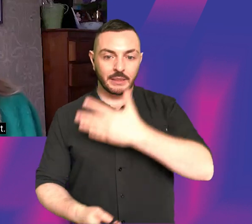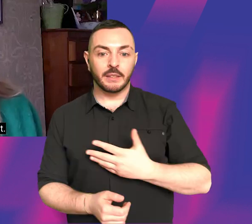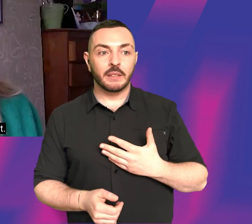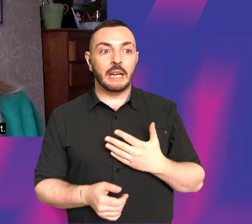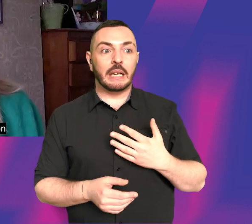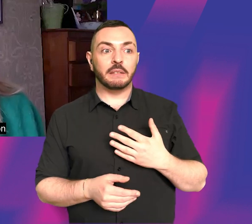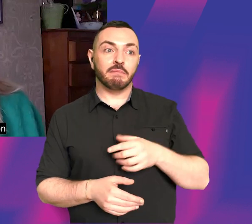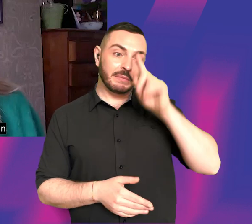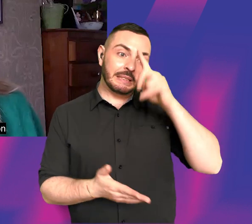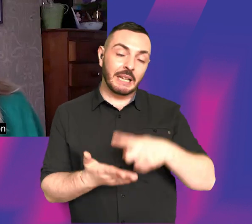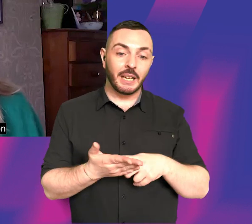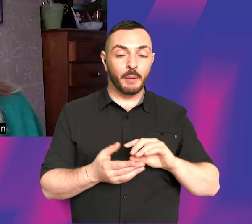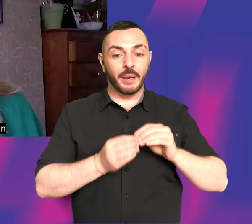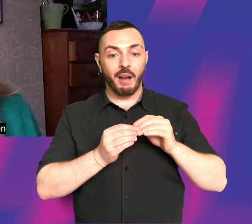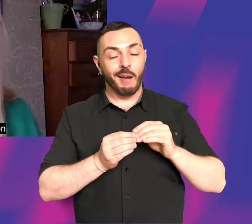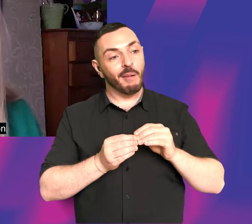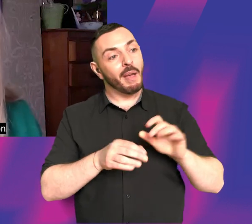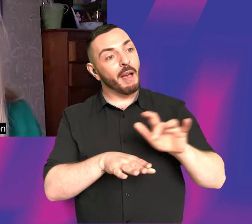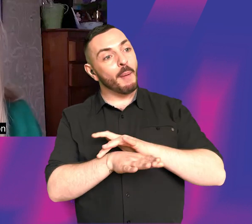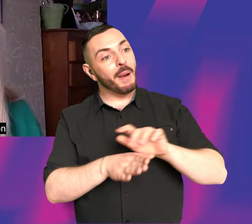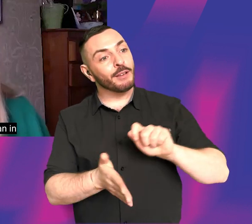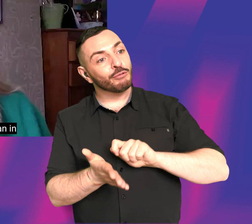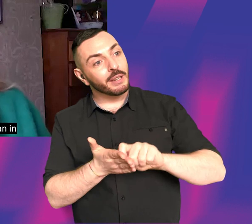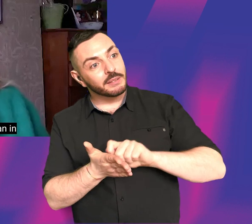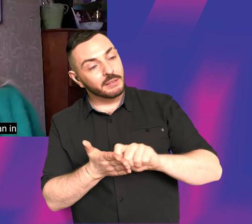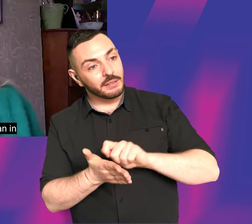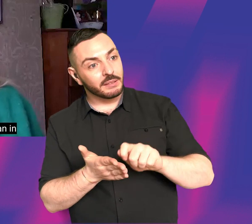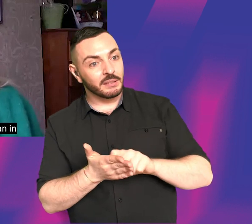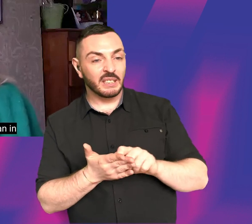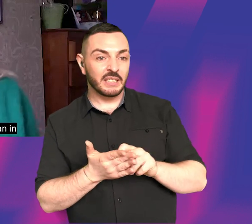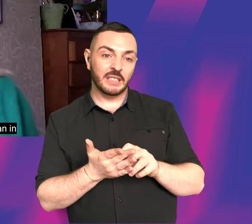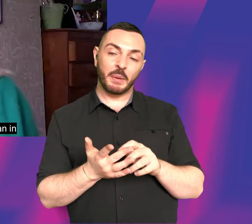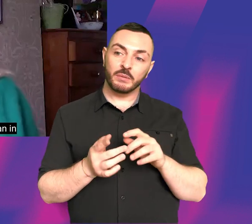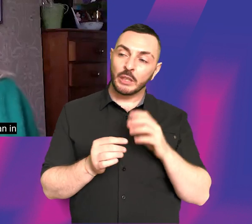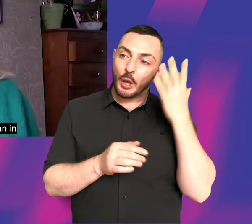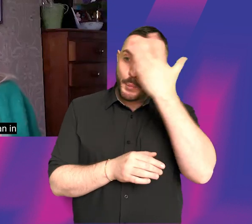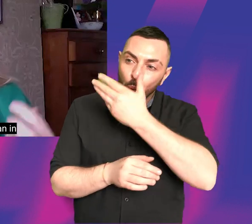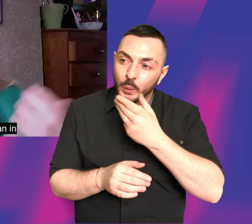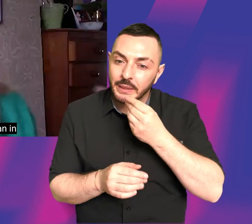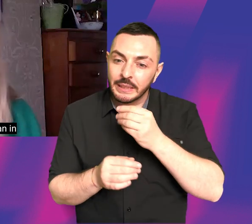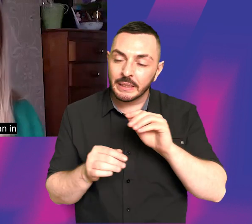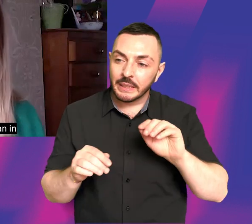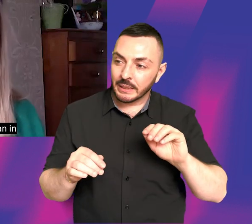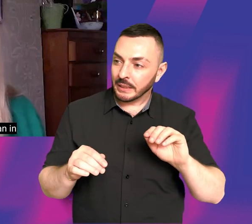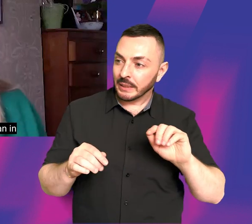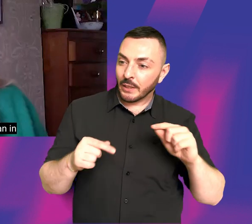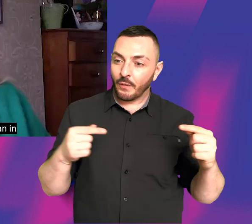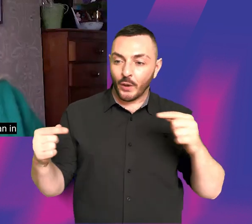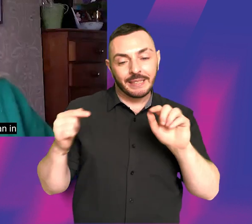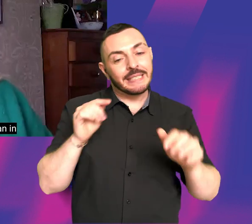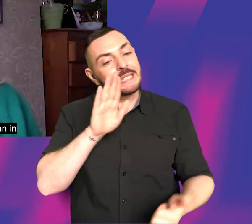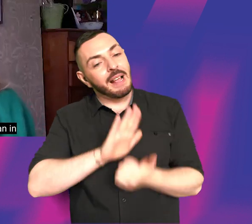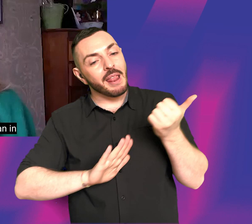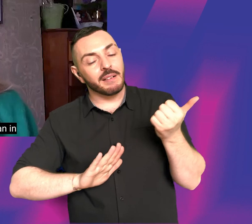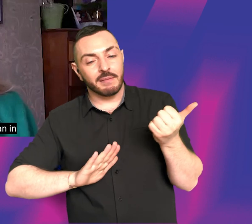a playwright. So it's all about sort of objectification and, you know, beauty versus talent and